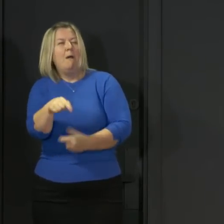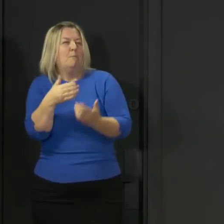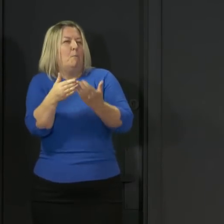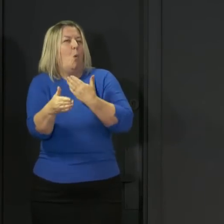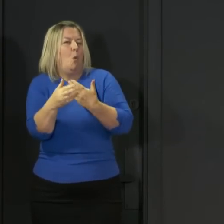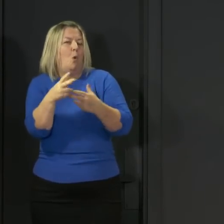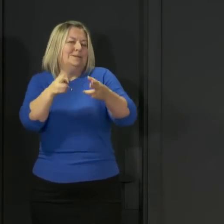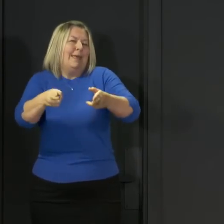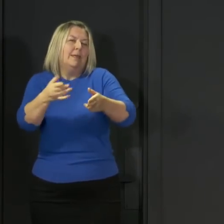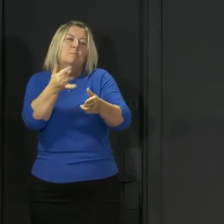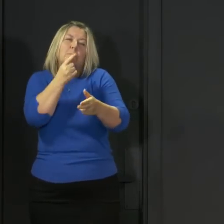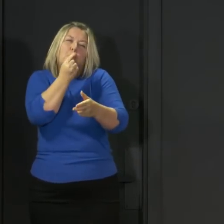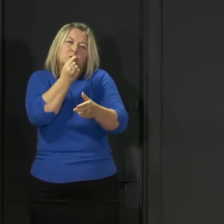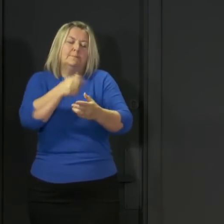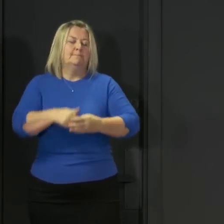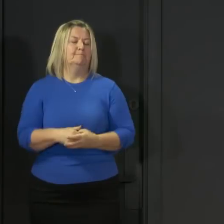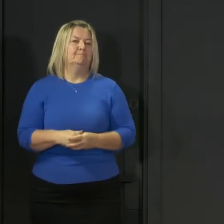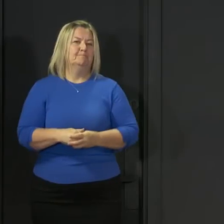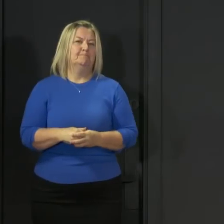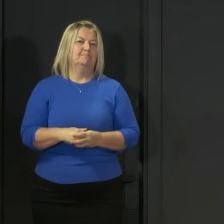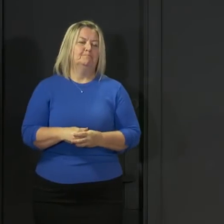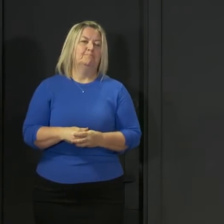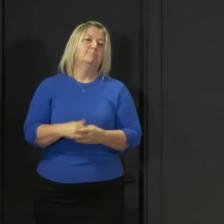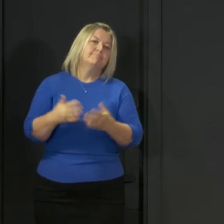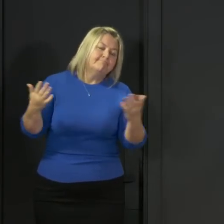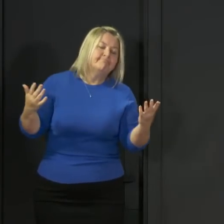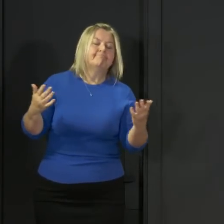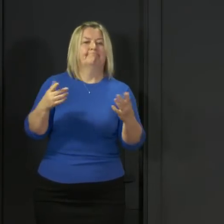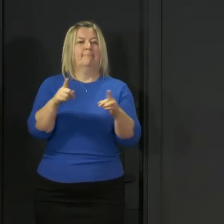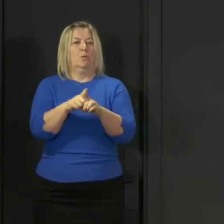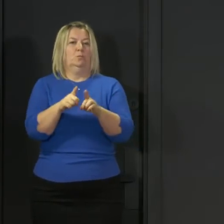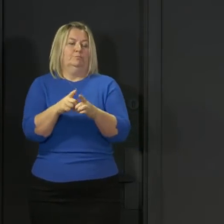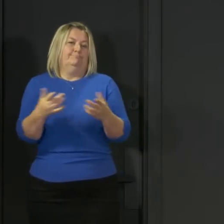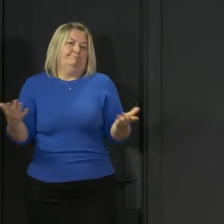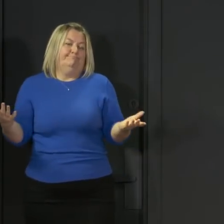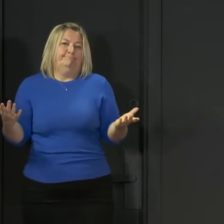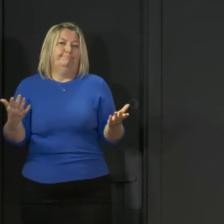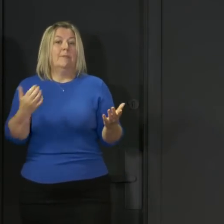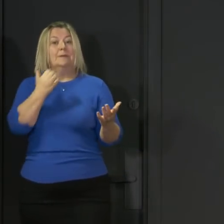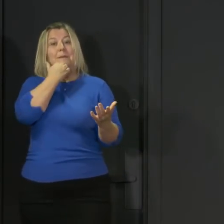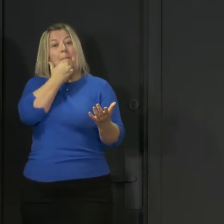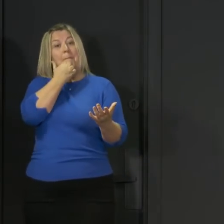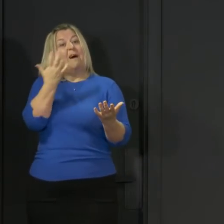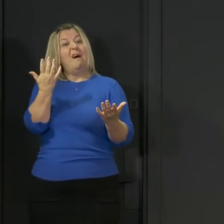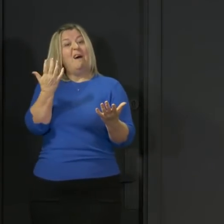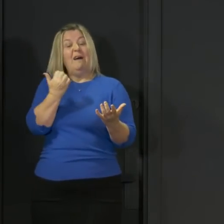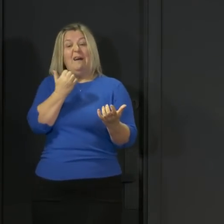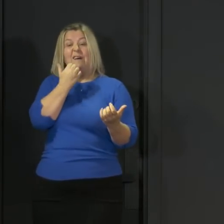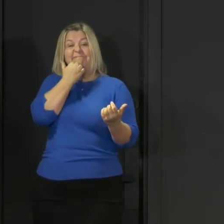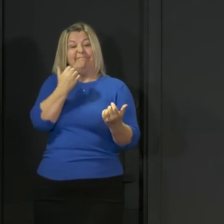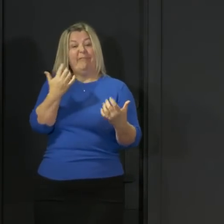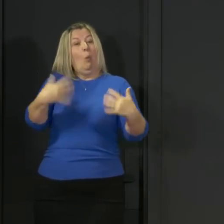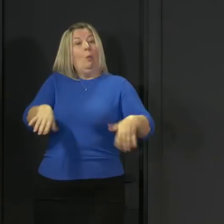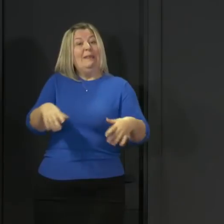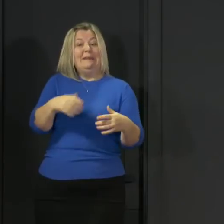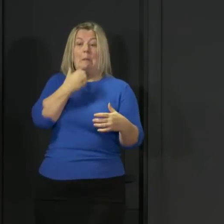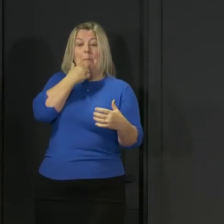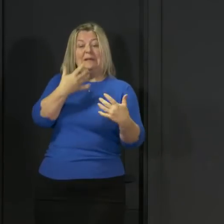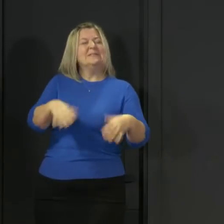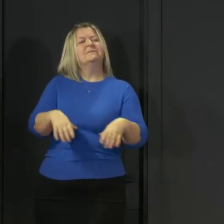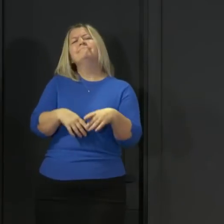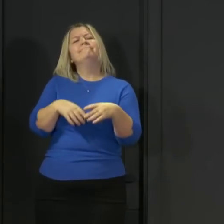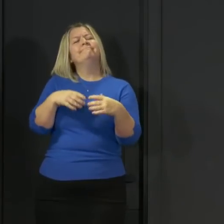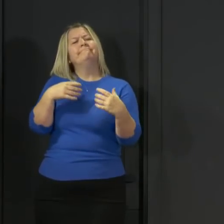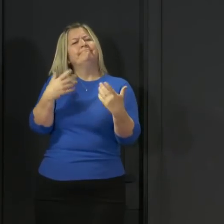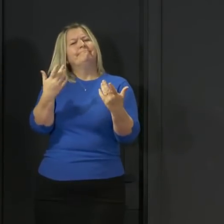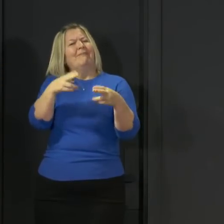today's figure. Again, let me stress, these numbers are not just statistics. Each one is an individual whose loss is